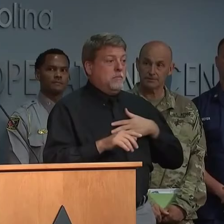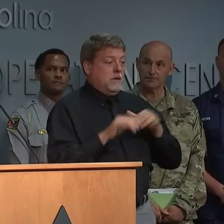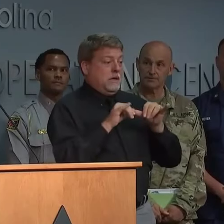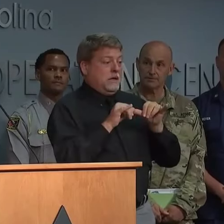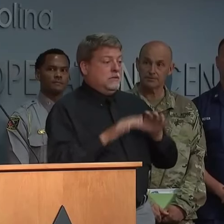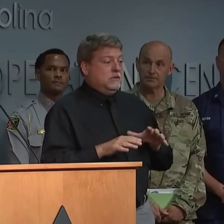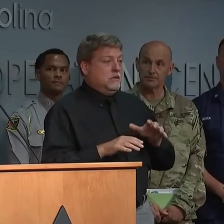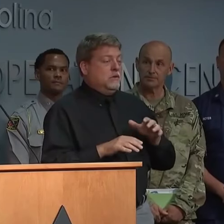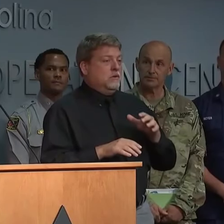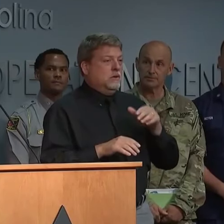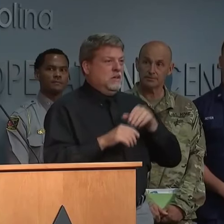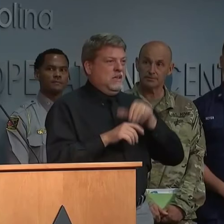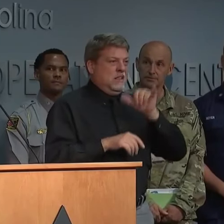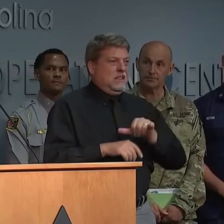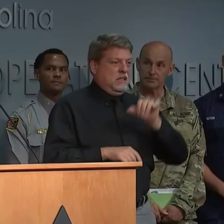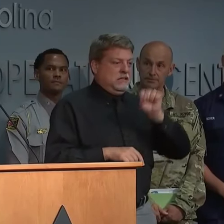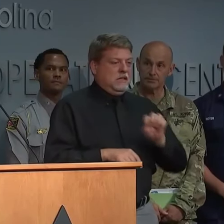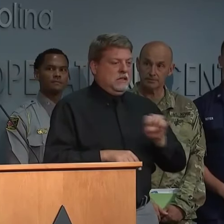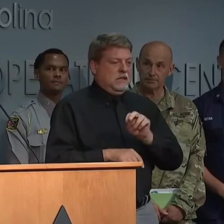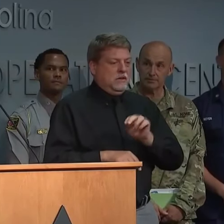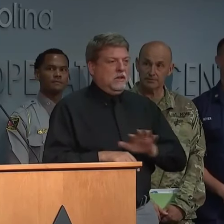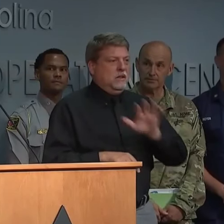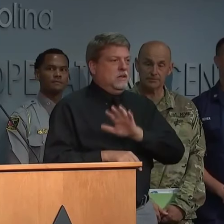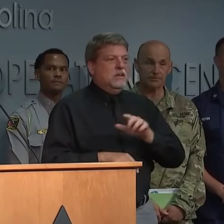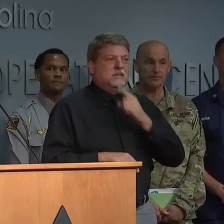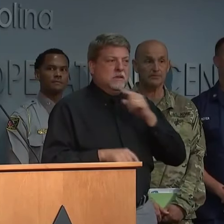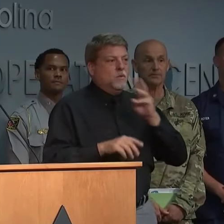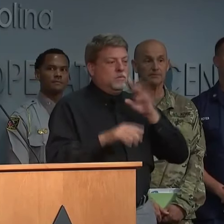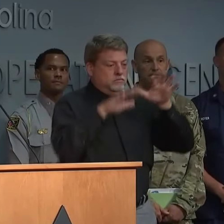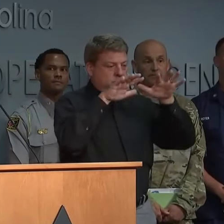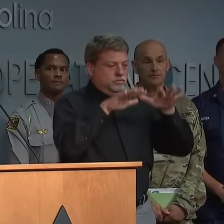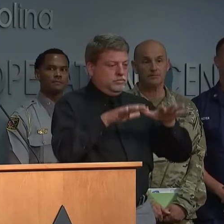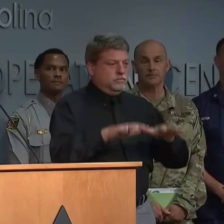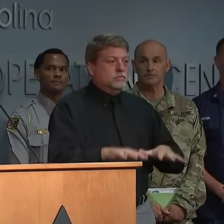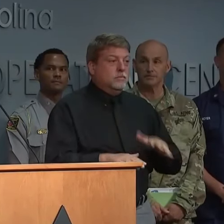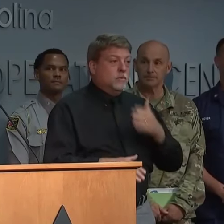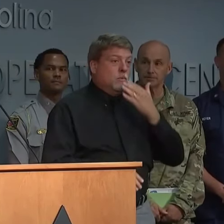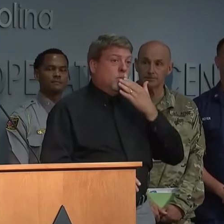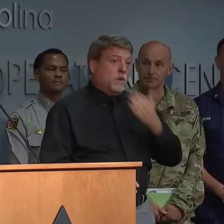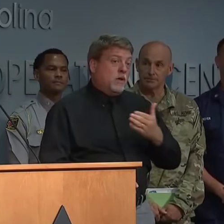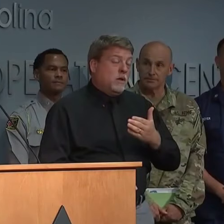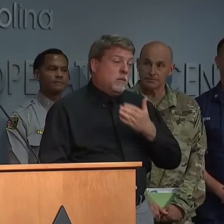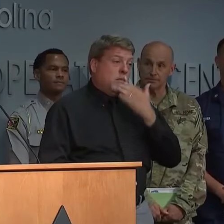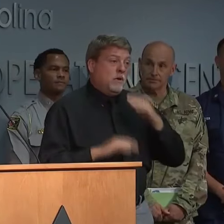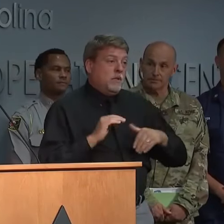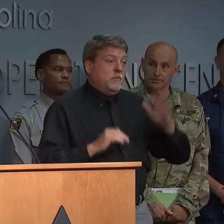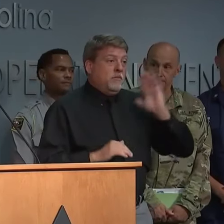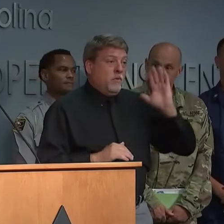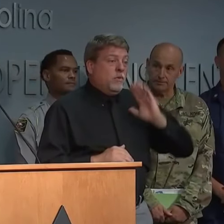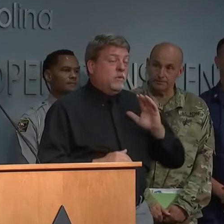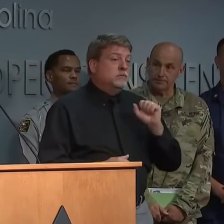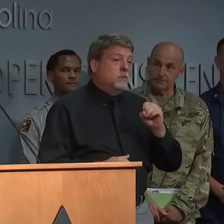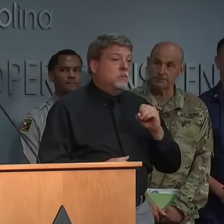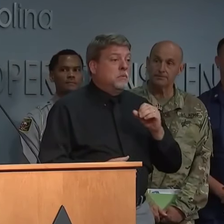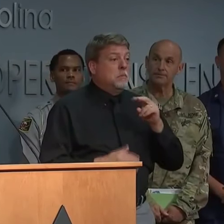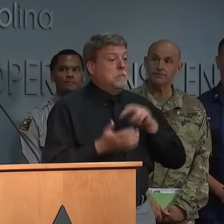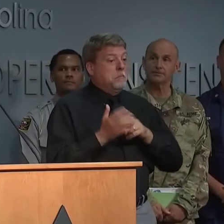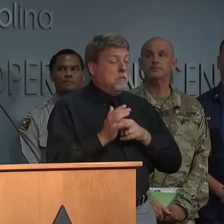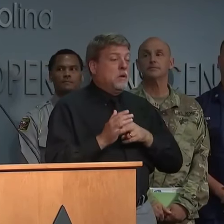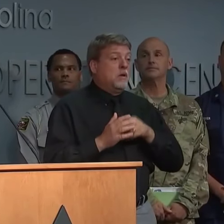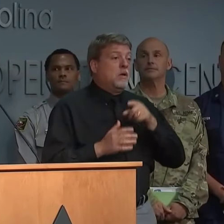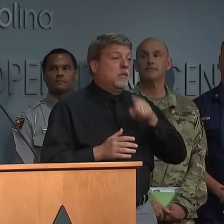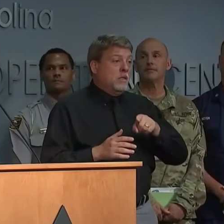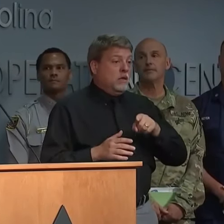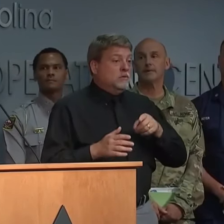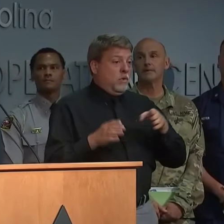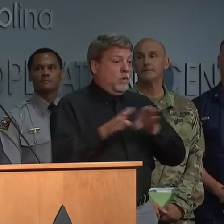that covers New Hanover County, that things are really draining much better than we've seen historically. So those may come